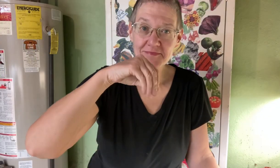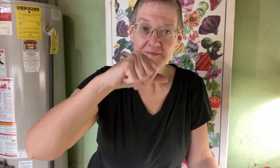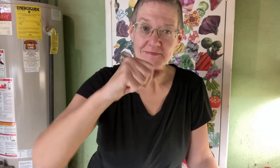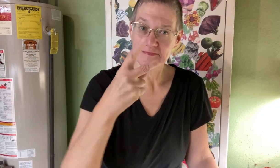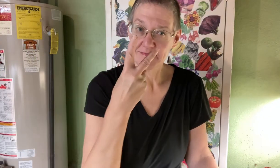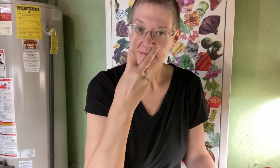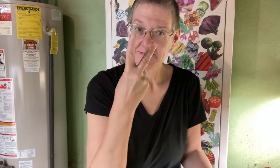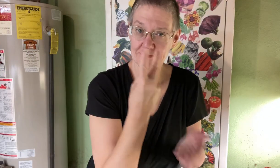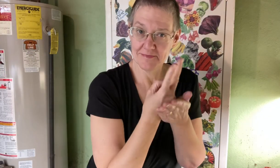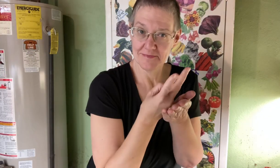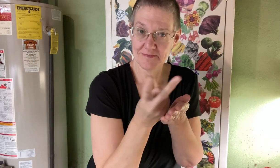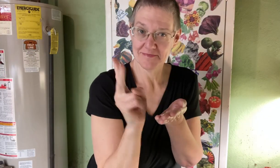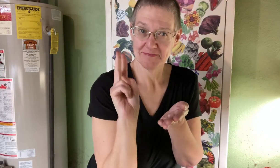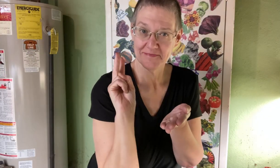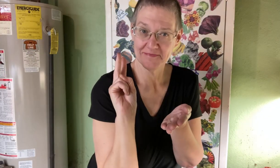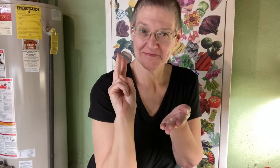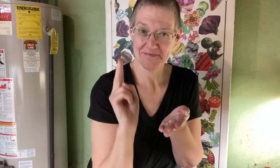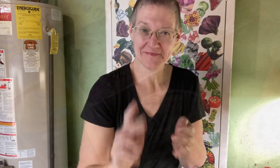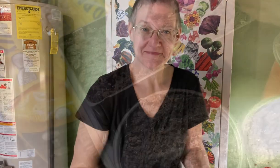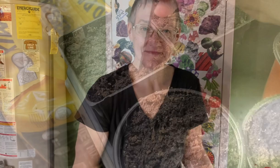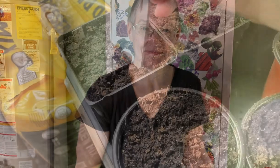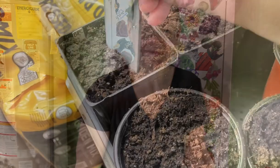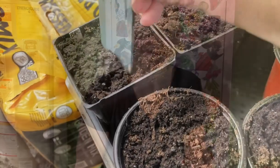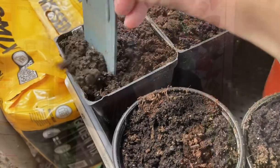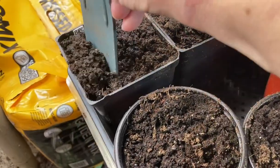now we sowed these seeds two weeks ago